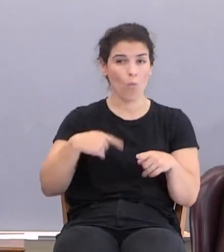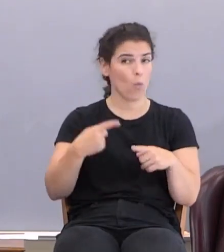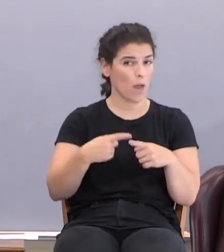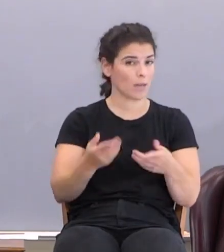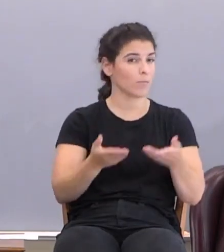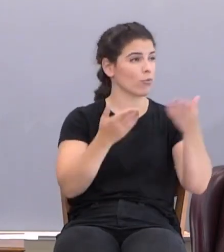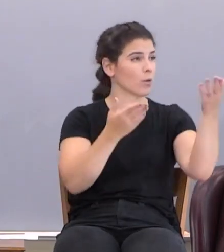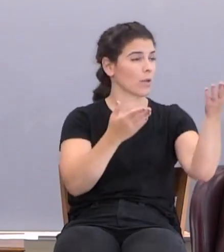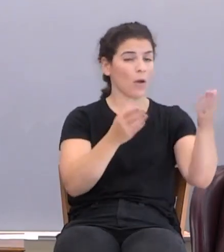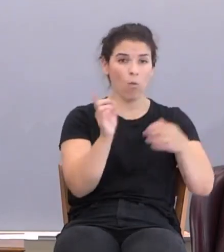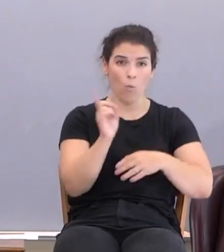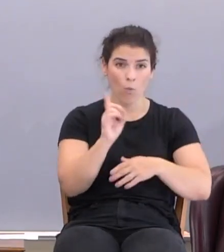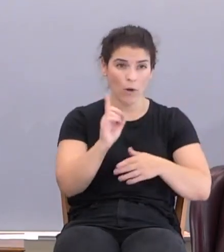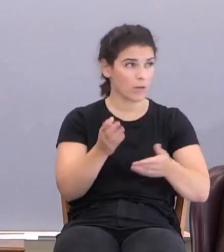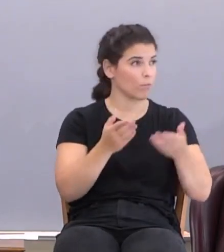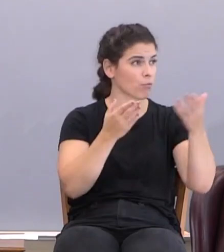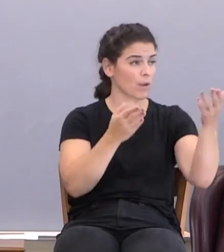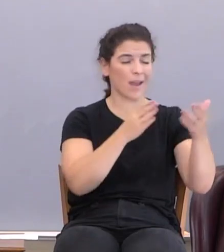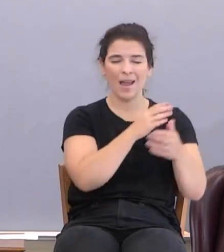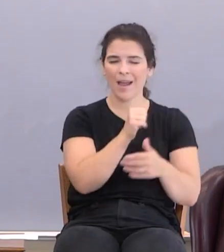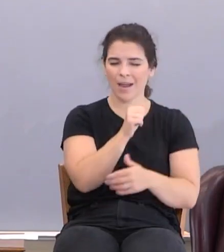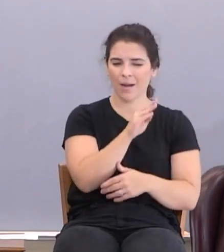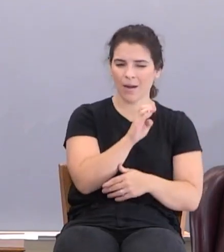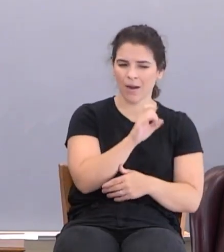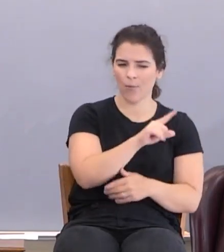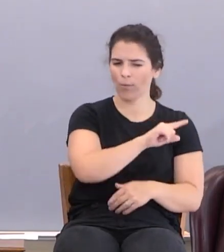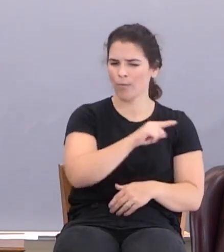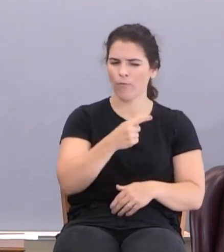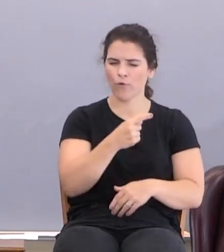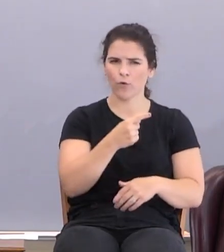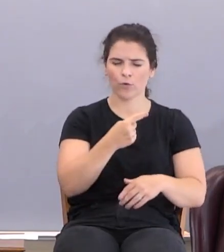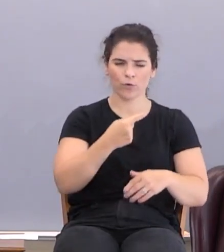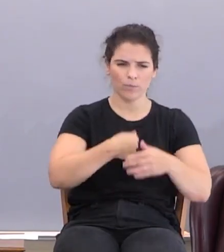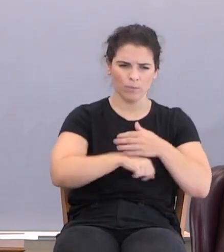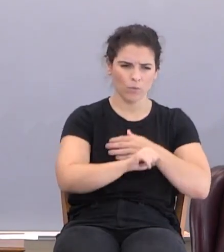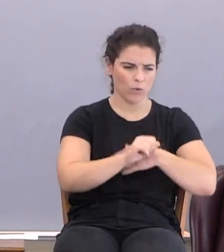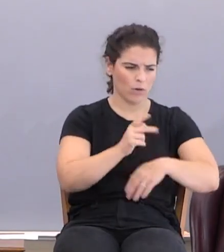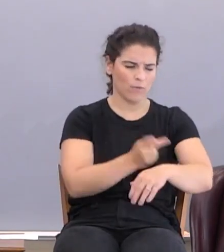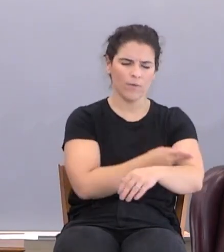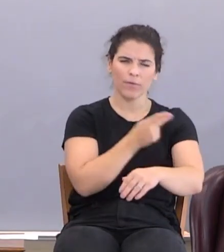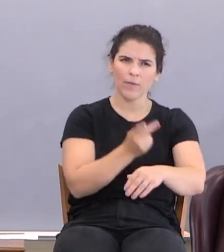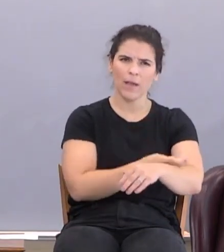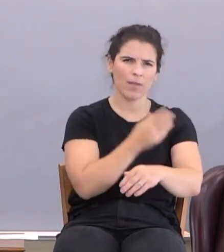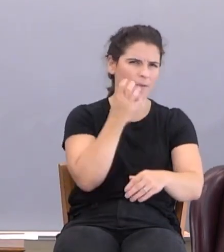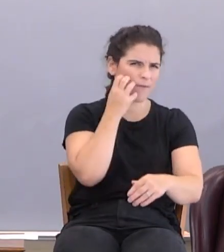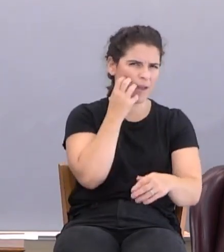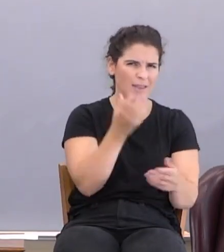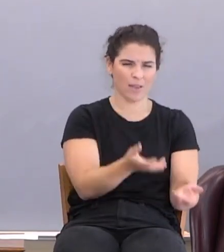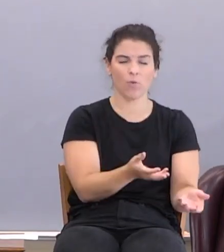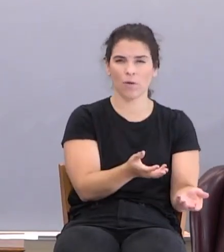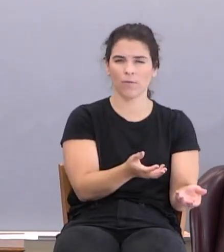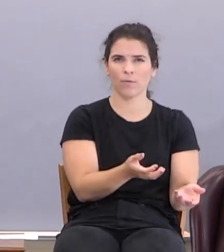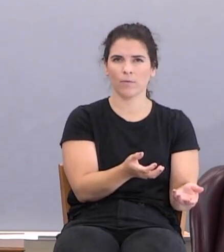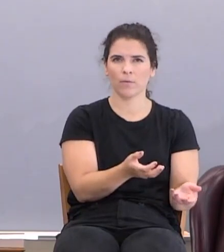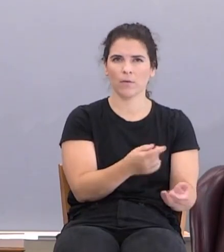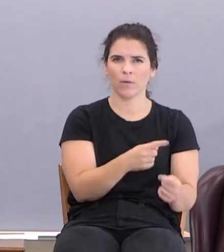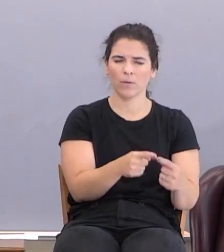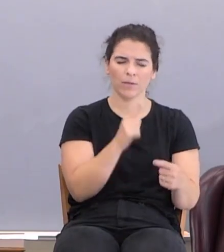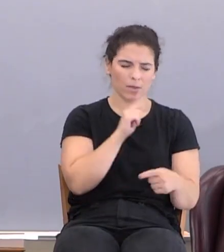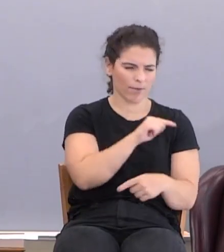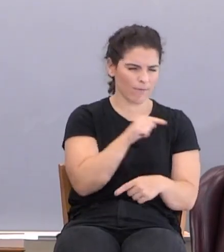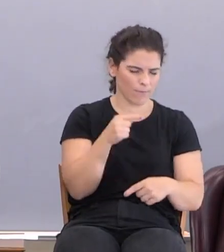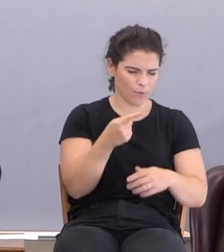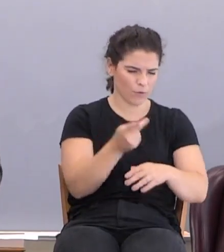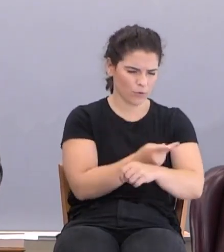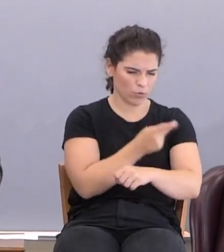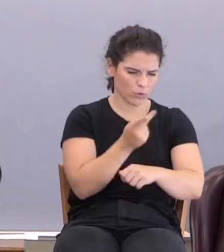it. And Abel also brought the firstlings of his flock and of the fat thereof. Now, when it says he brought the